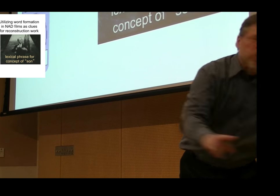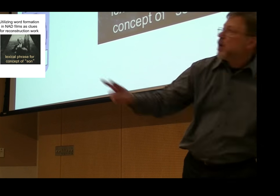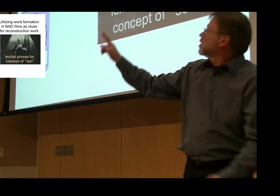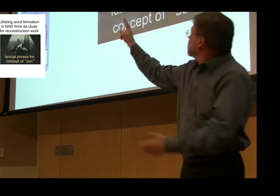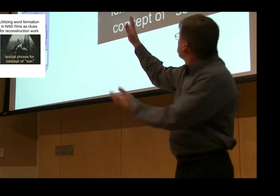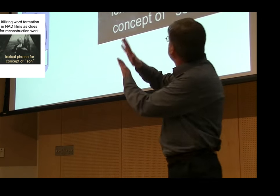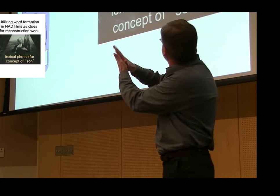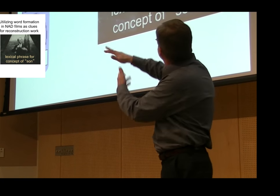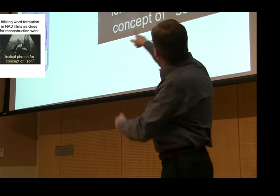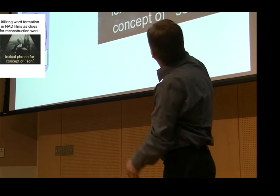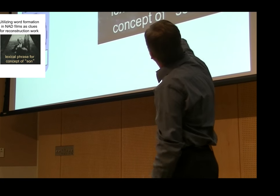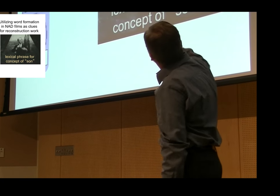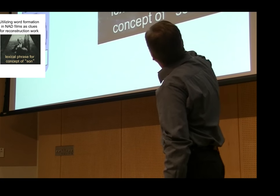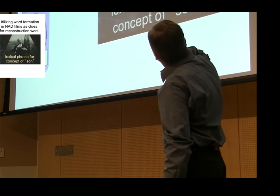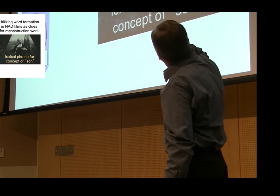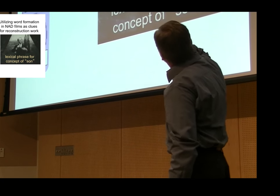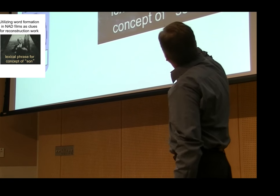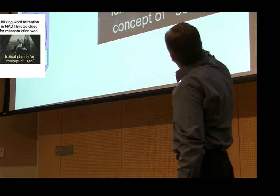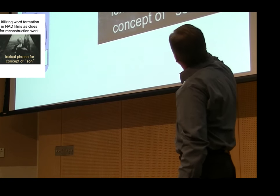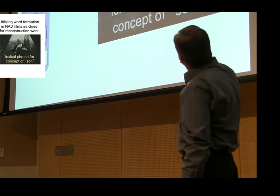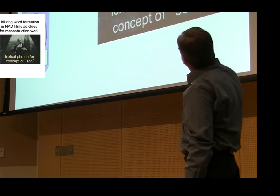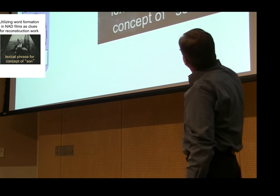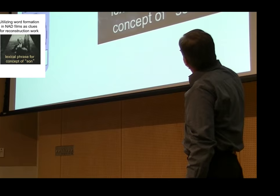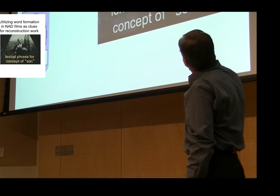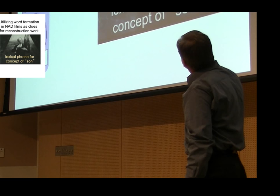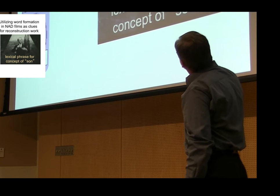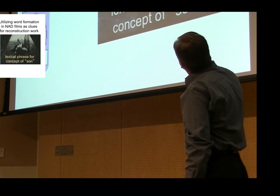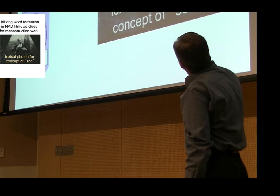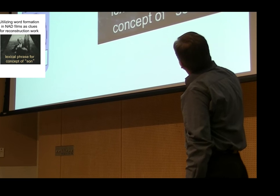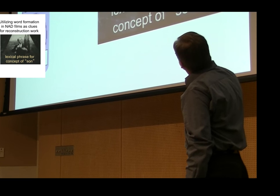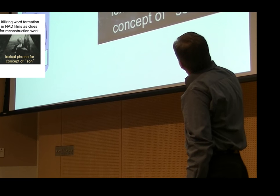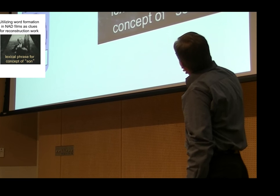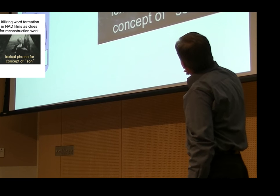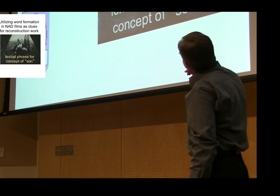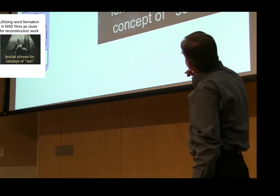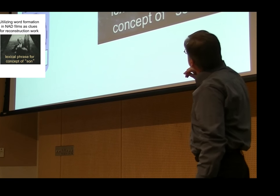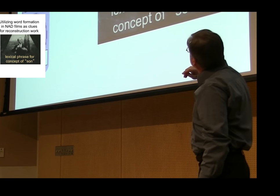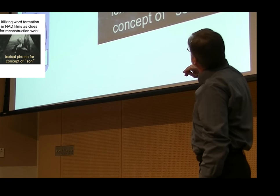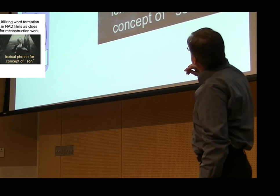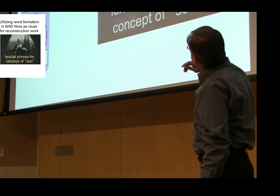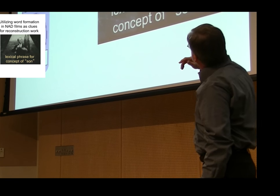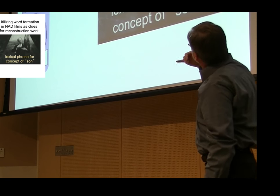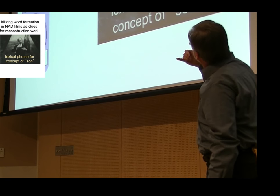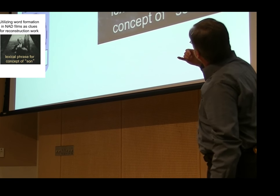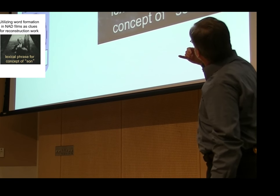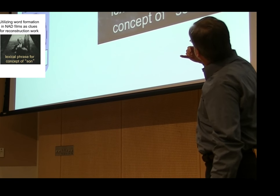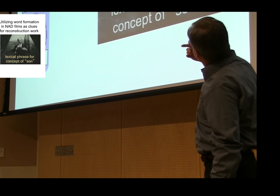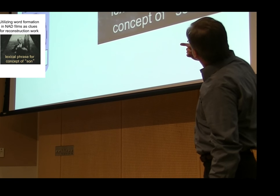first, then the kinship term second. Now, hopefully, watch this film for his sign for son, if it will